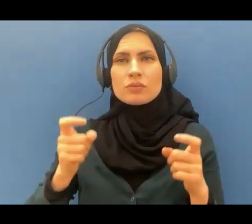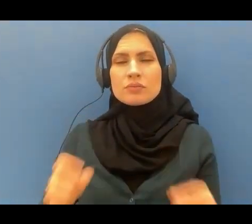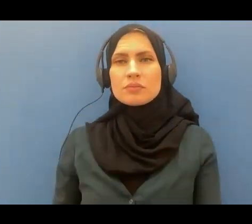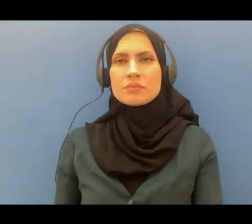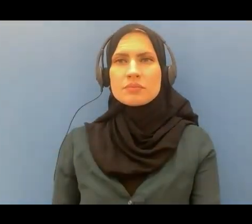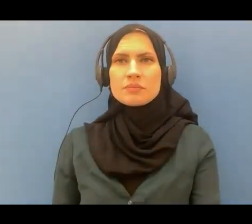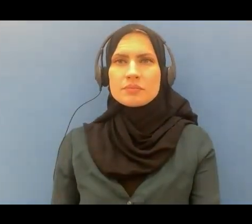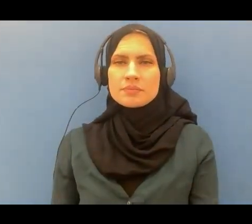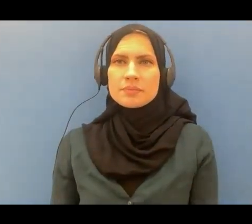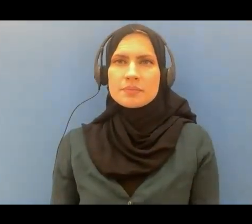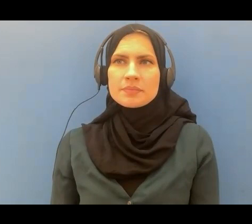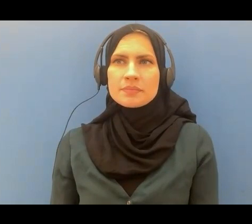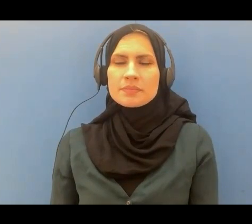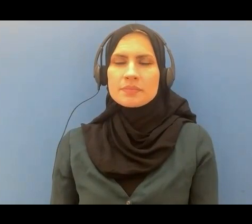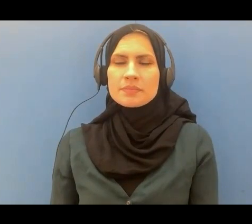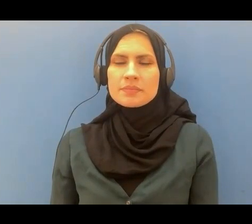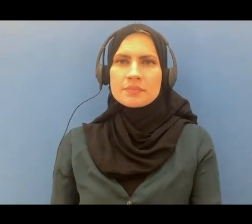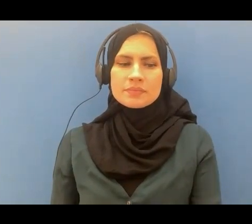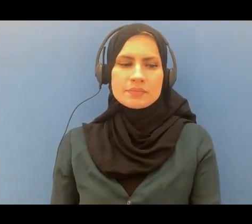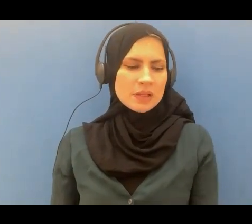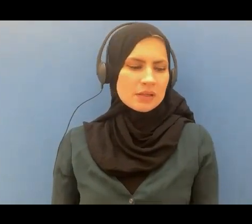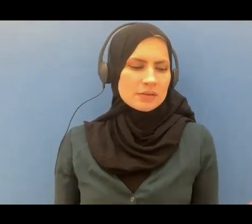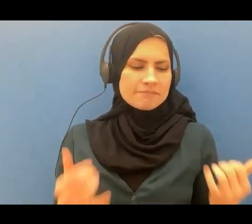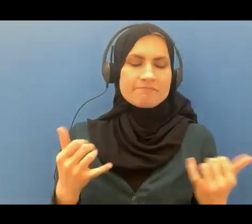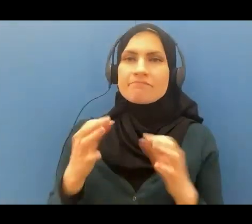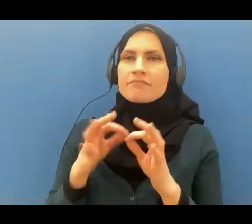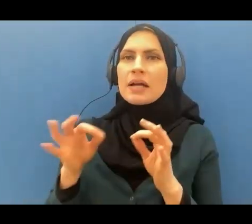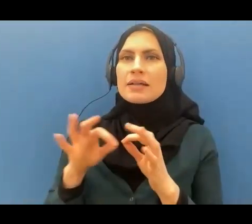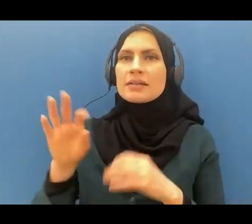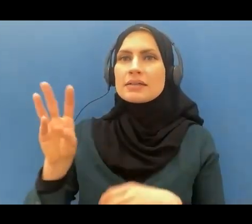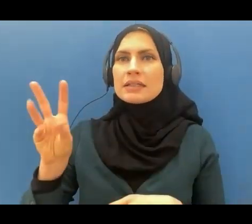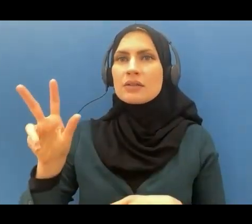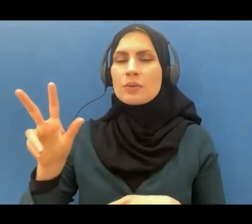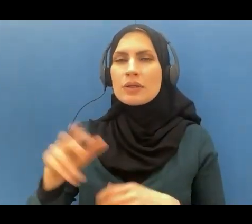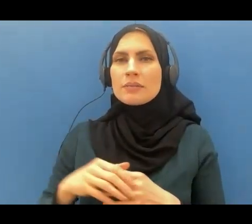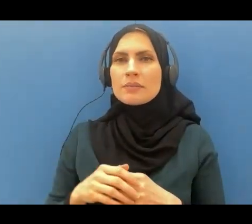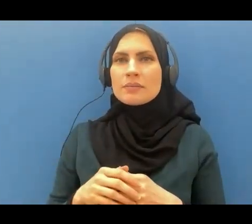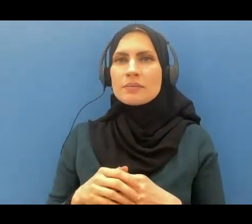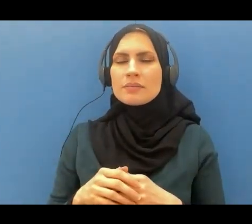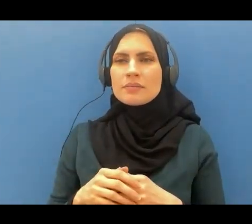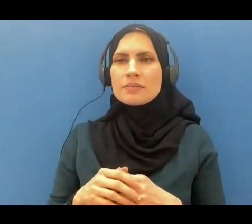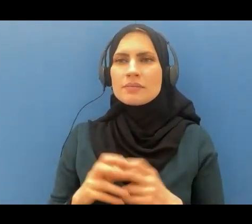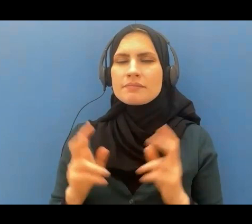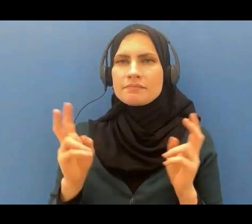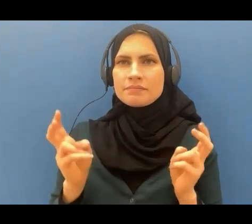furthermore ayat 63 it says in his hands and to him